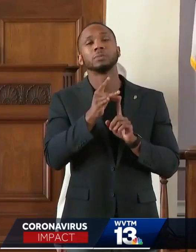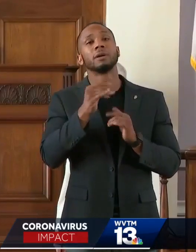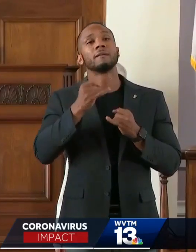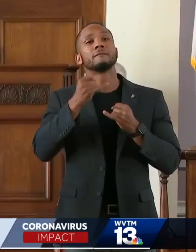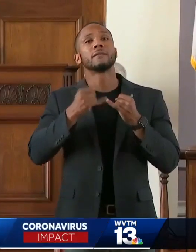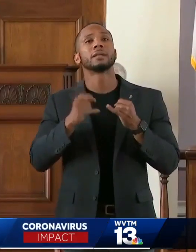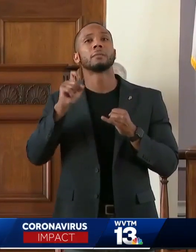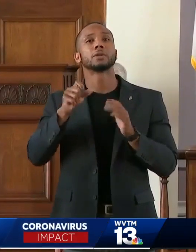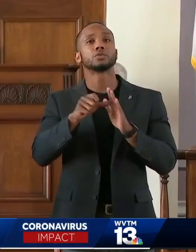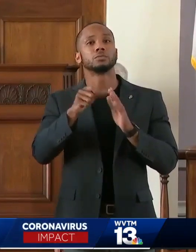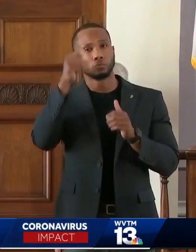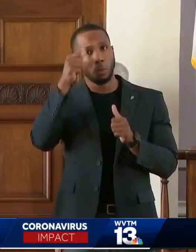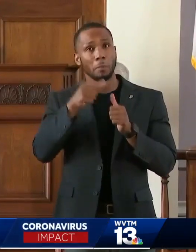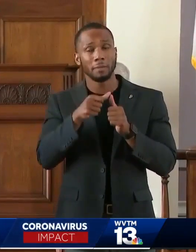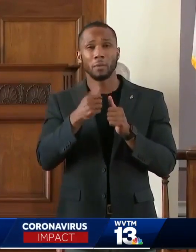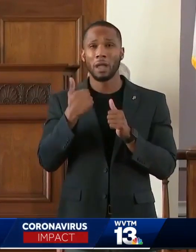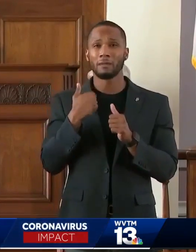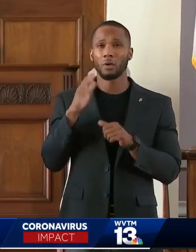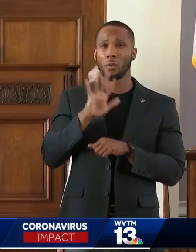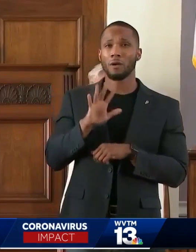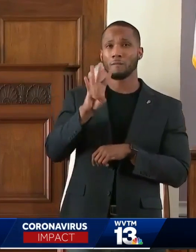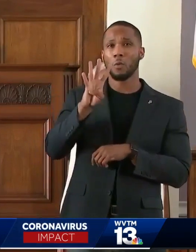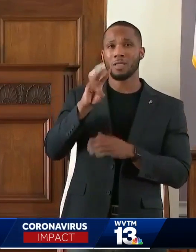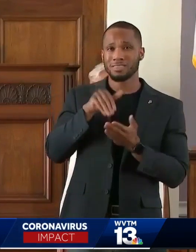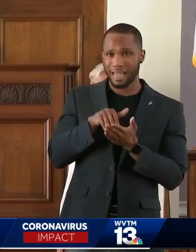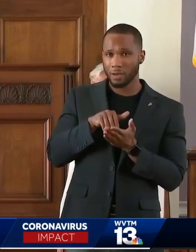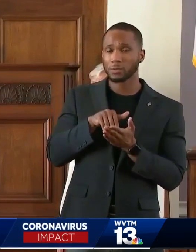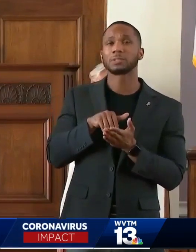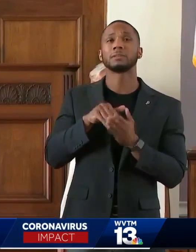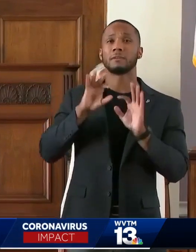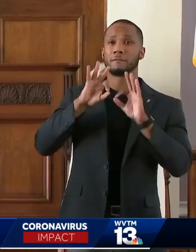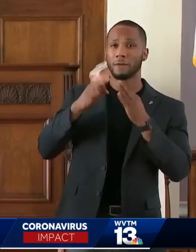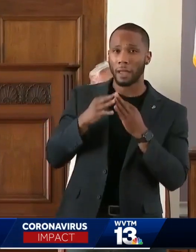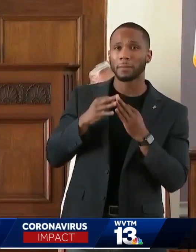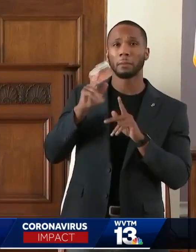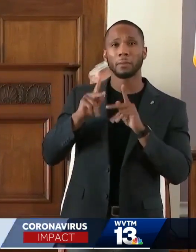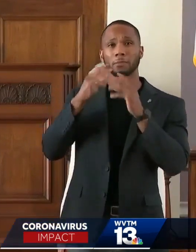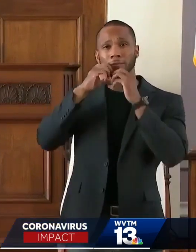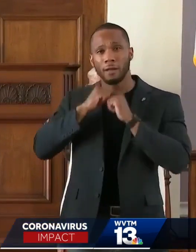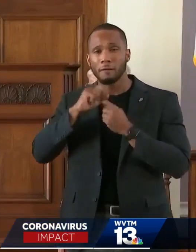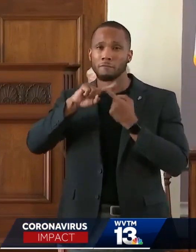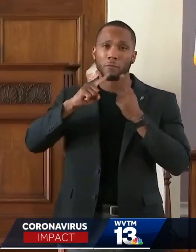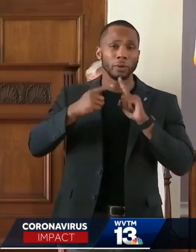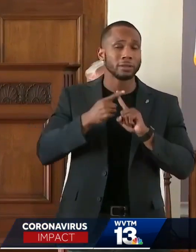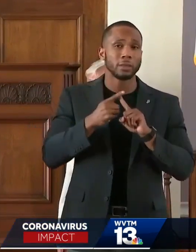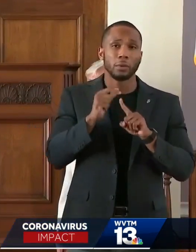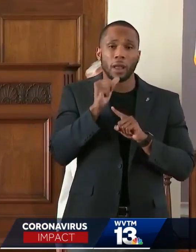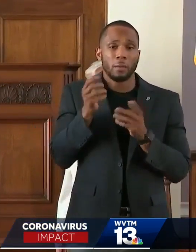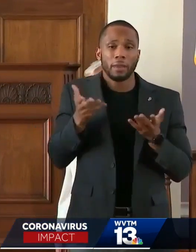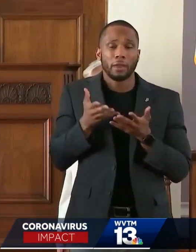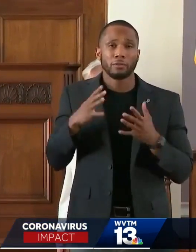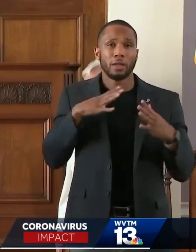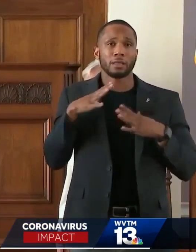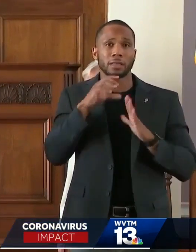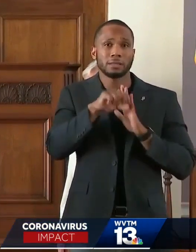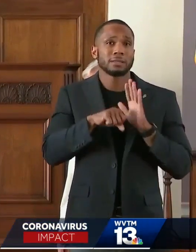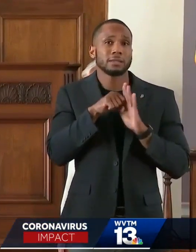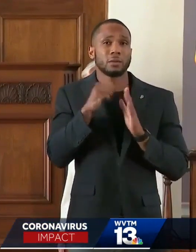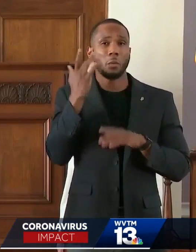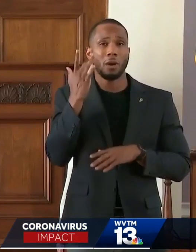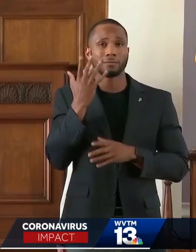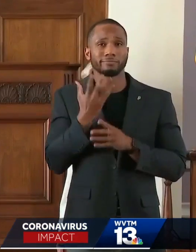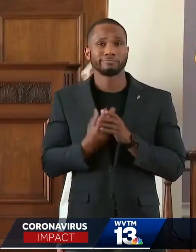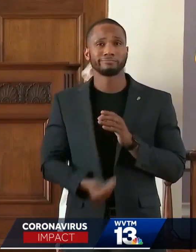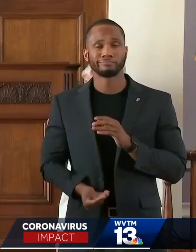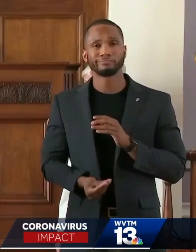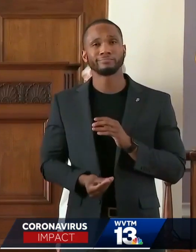have to remember we've got almost 4,000 of our family and loved ones and friends who aren't going to be here this holiday season that we've lost so